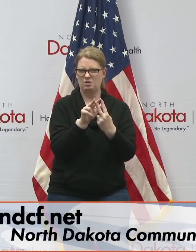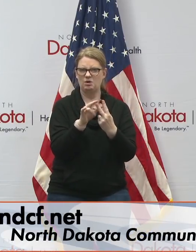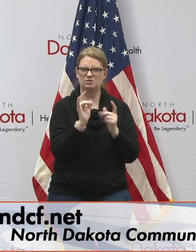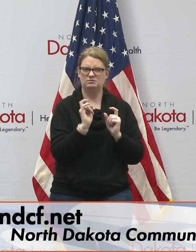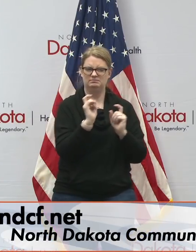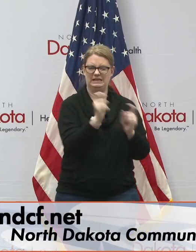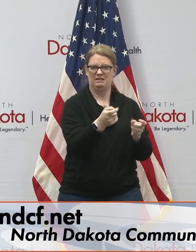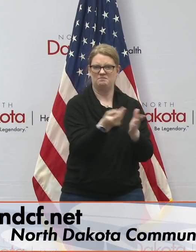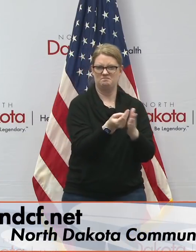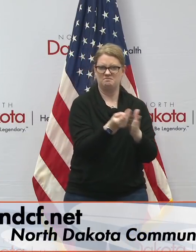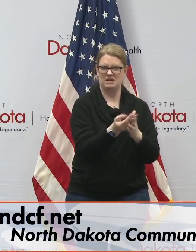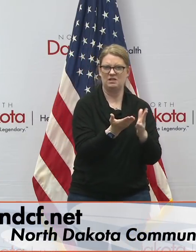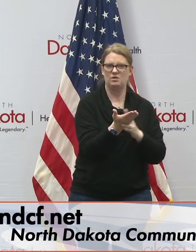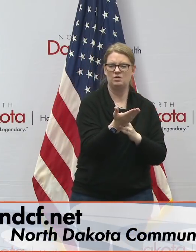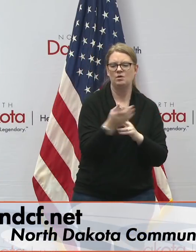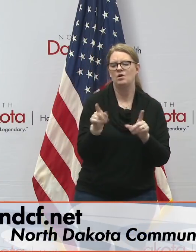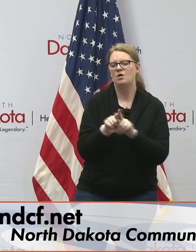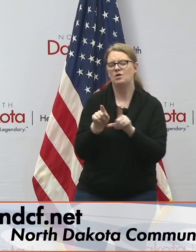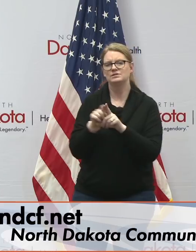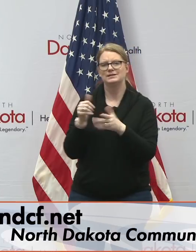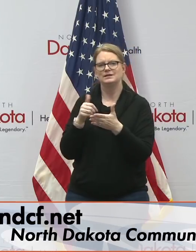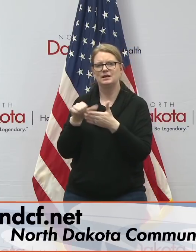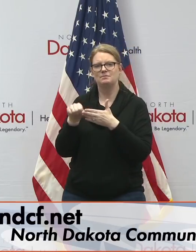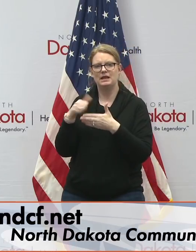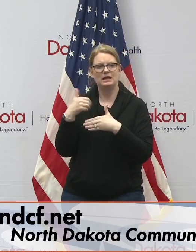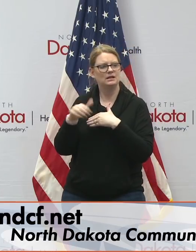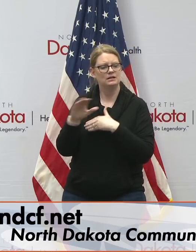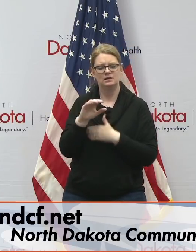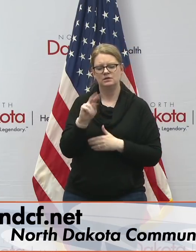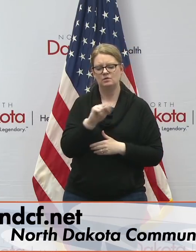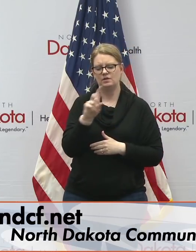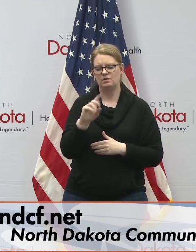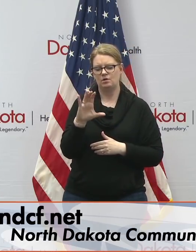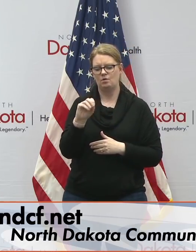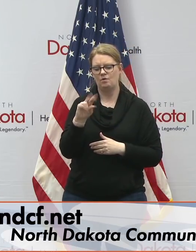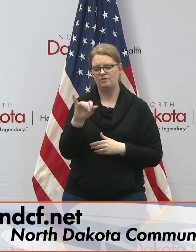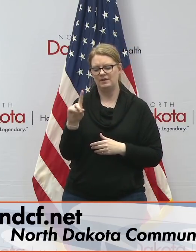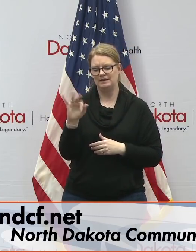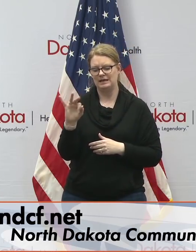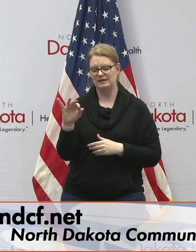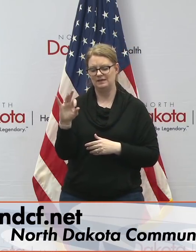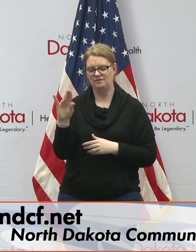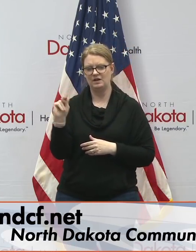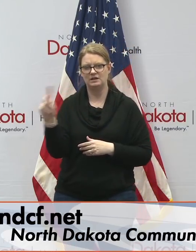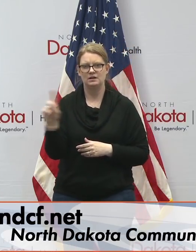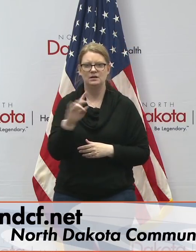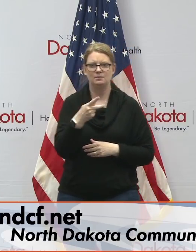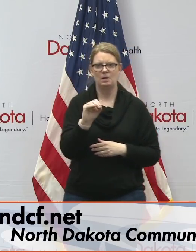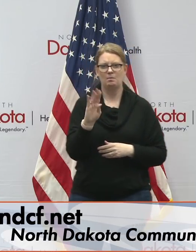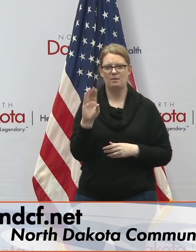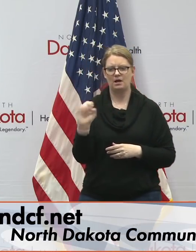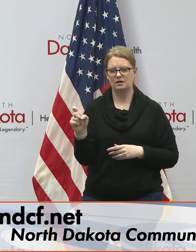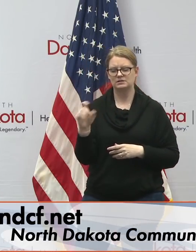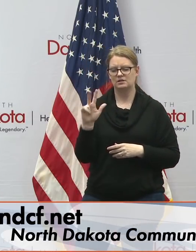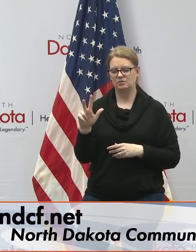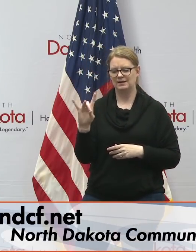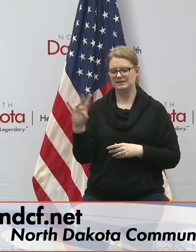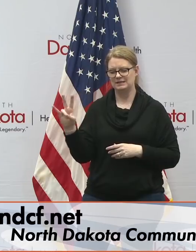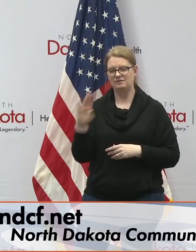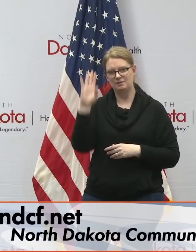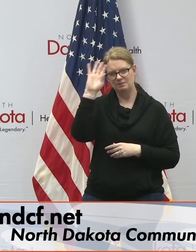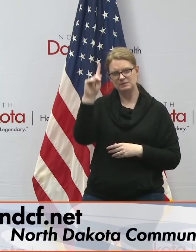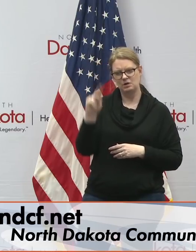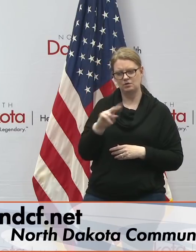mail checks to the north dakota community foundation at north dakota covid19 fund p.o box 387 bismarck north